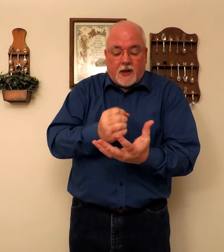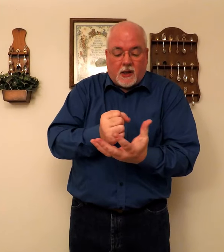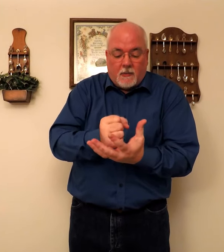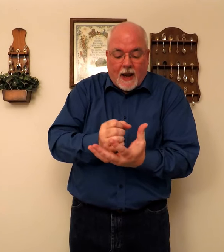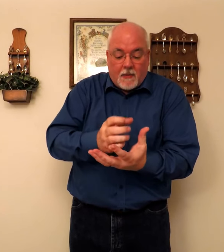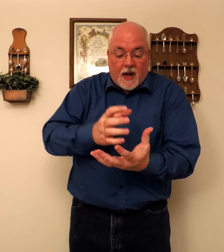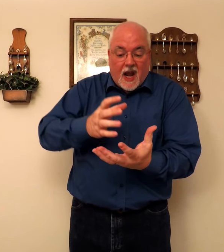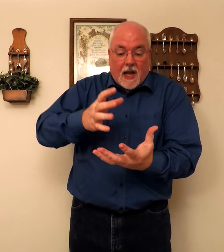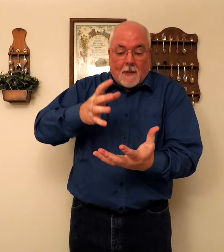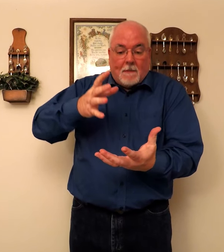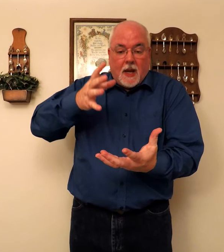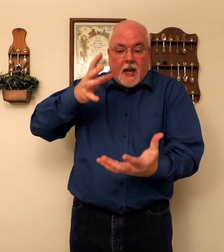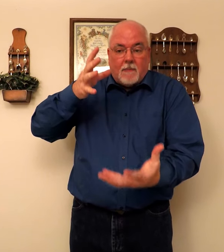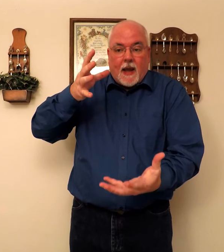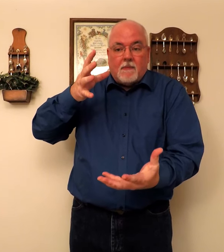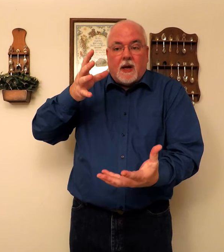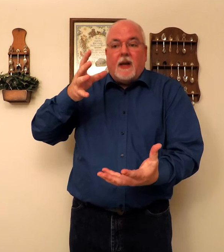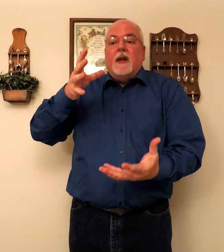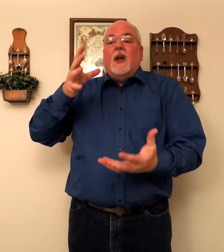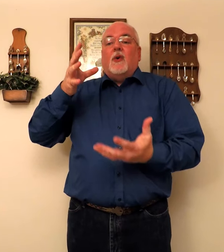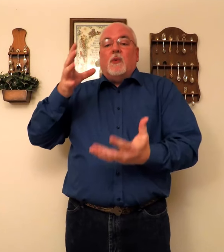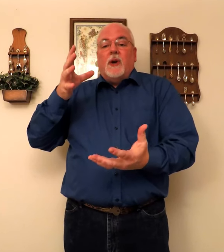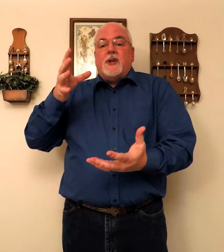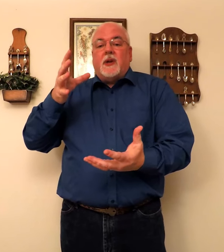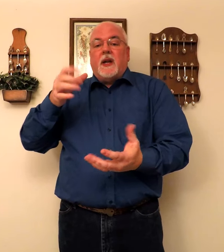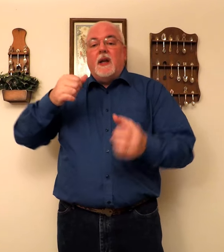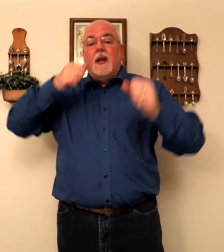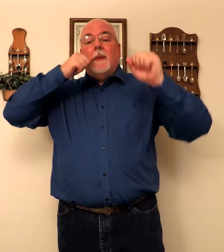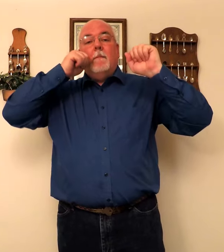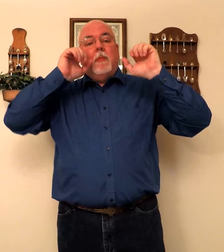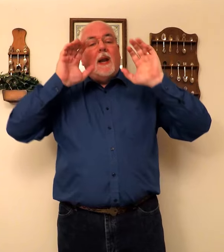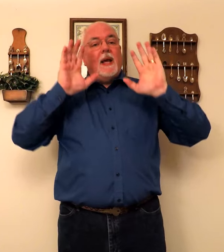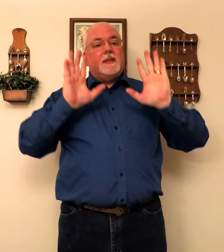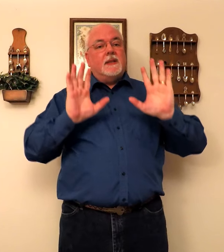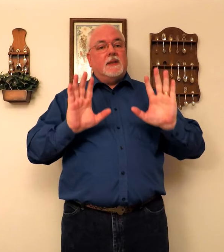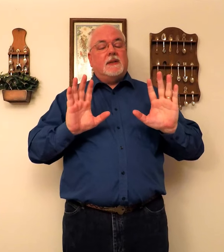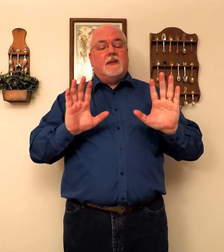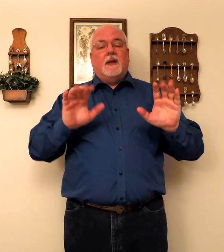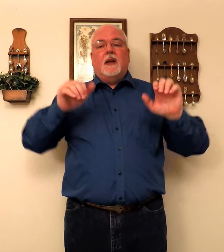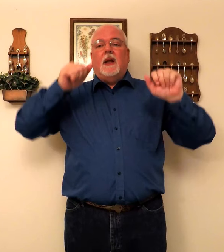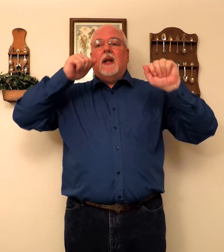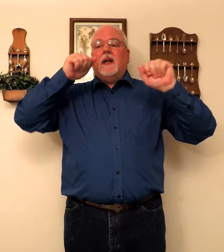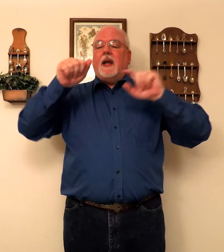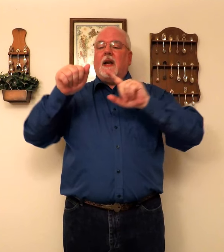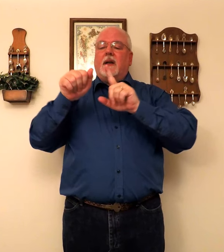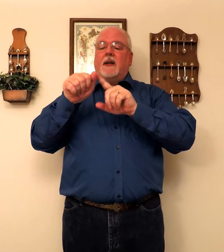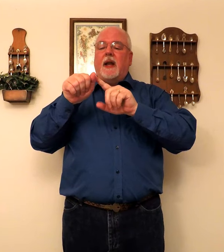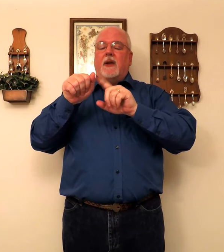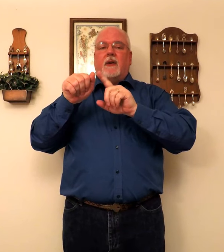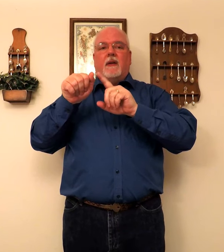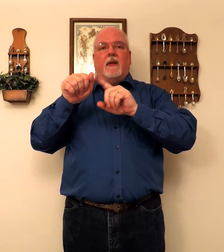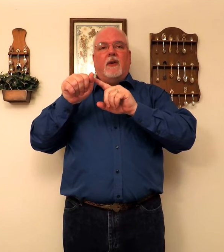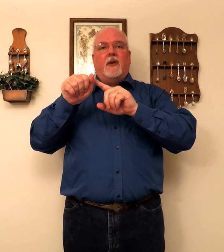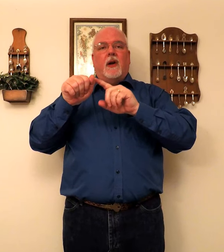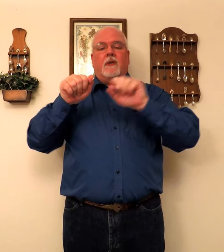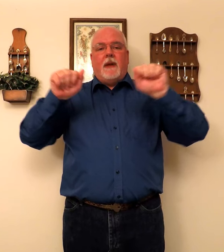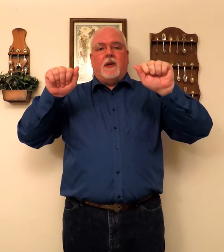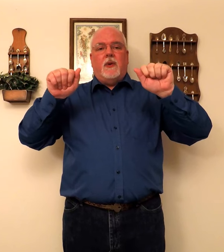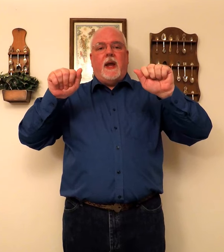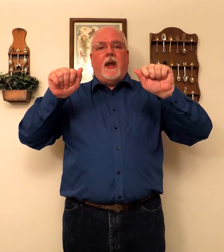Not just a little bag of money. I've got a big bag of money. Richly. Blesses. Kind of take. Your knuckle. two a